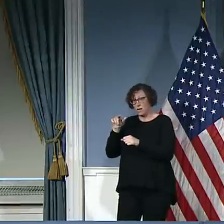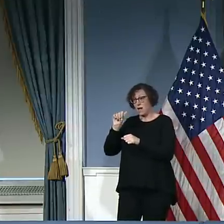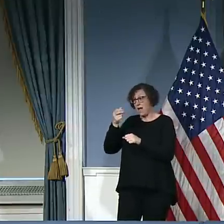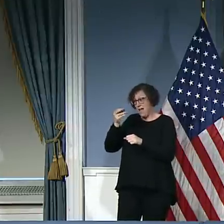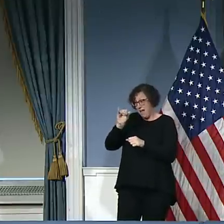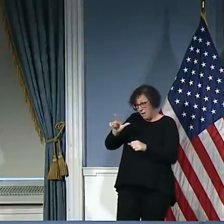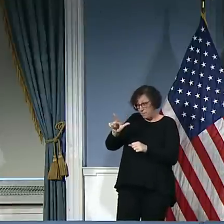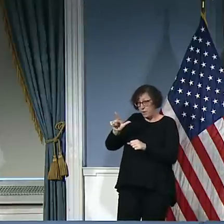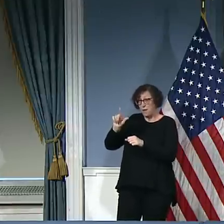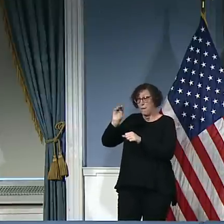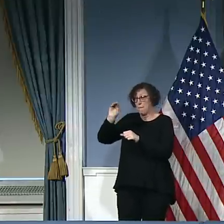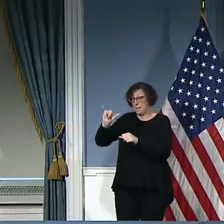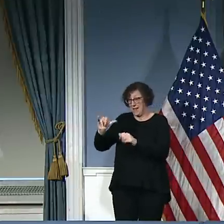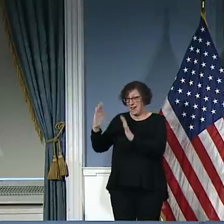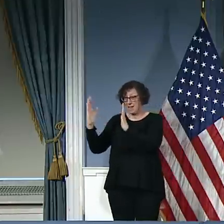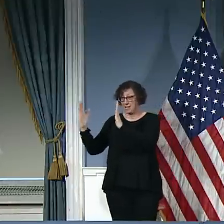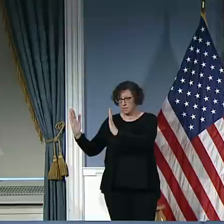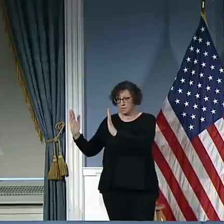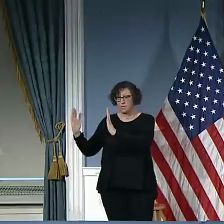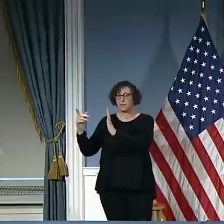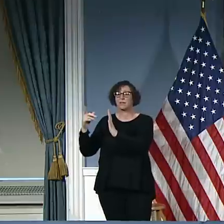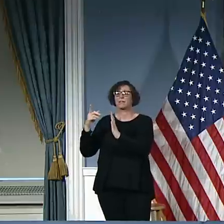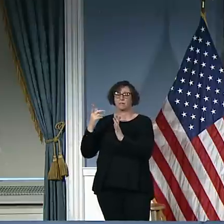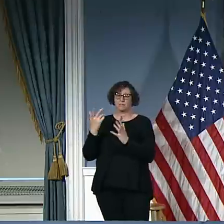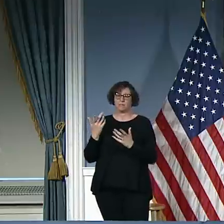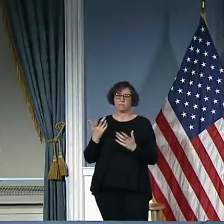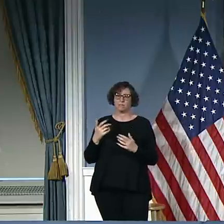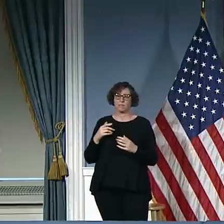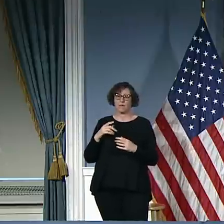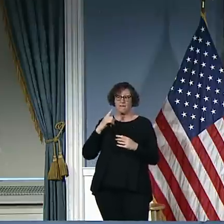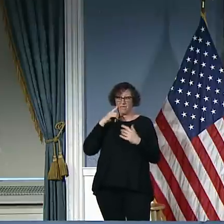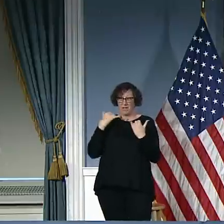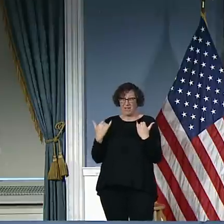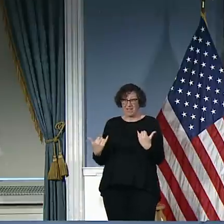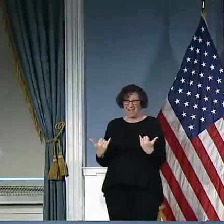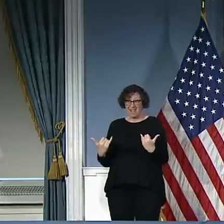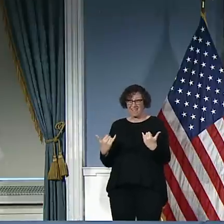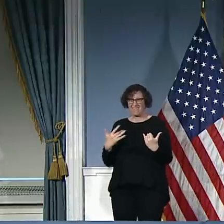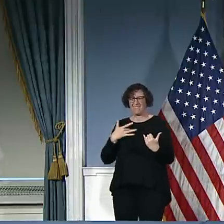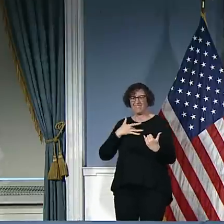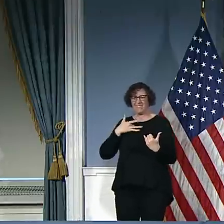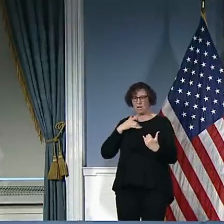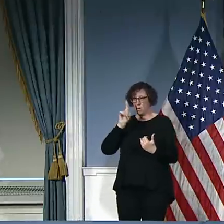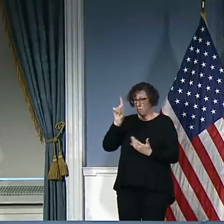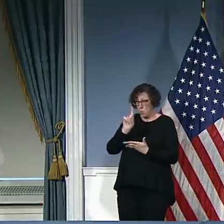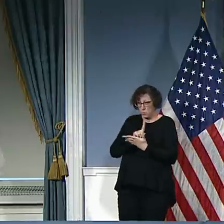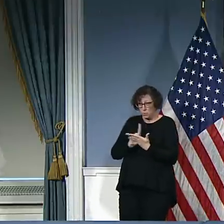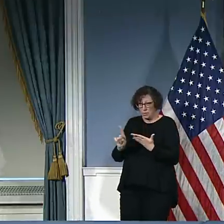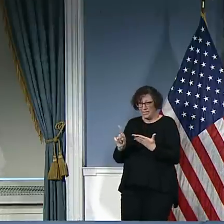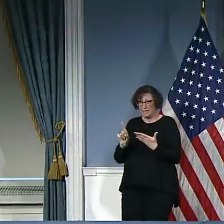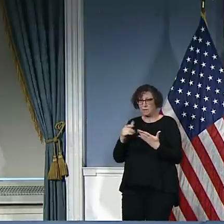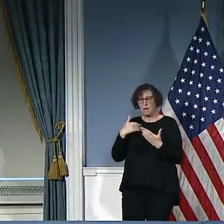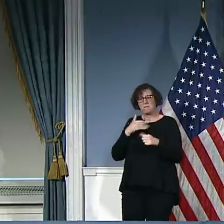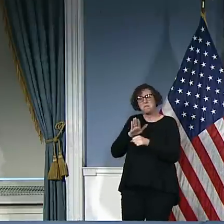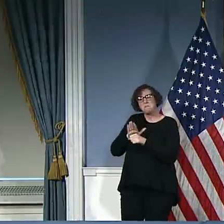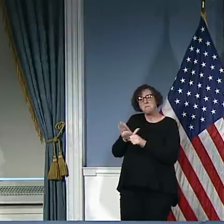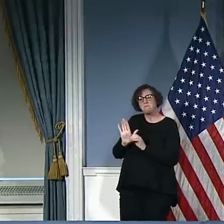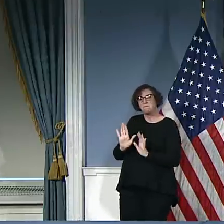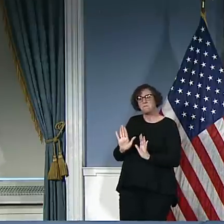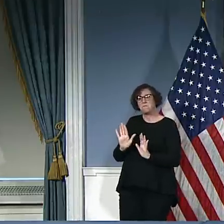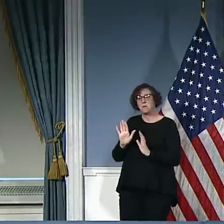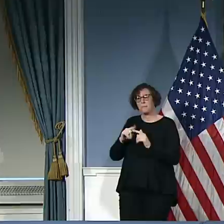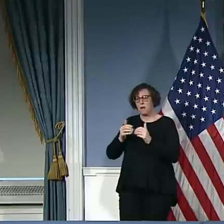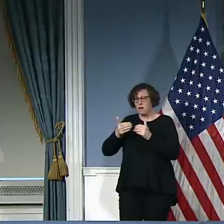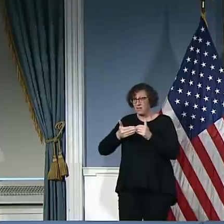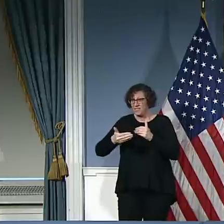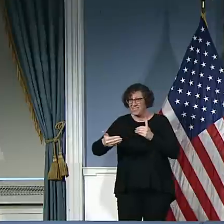I am satisfied we can get through this week in New York City in terms of our health care system. And even with that, I think